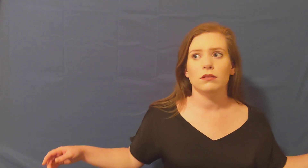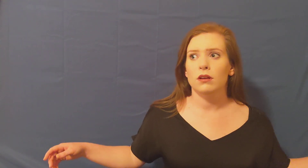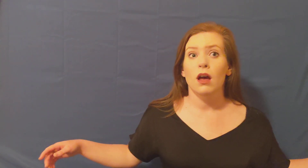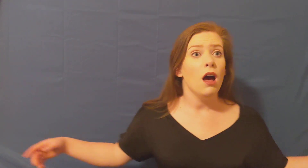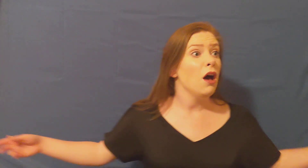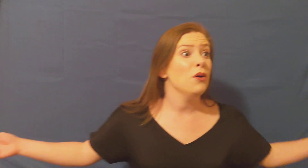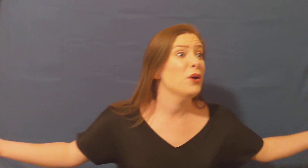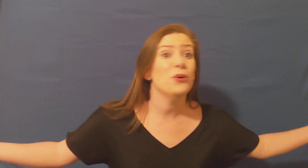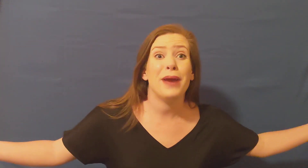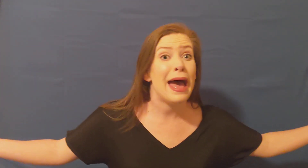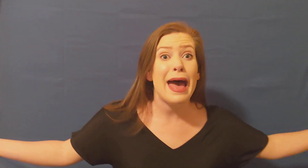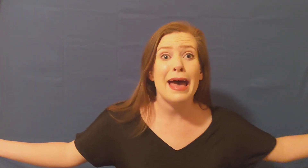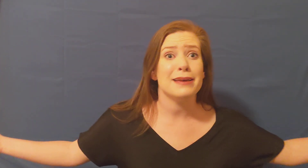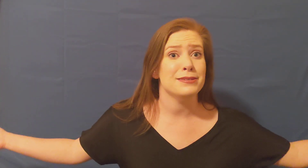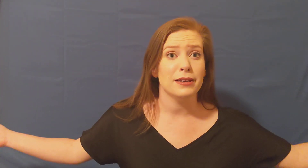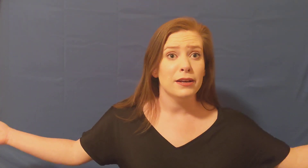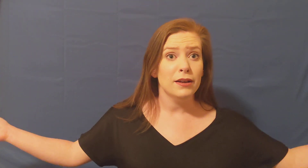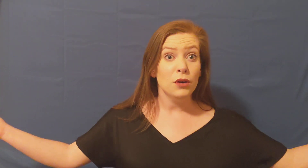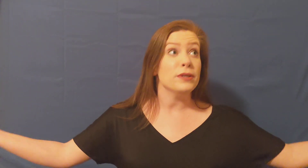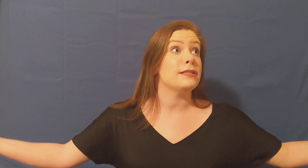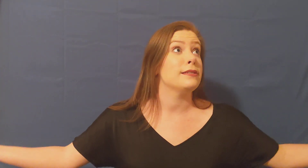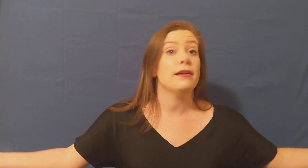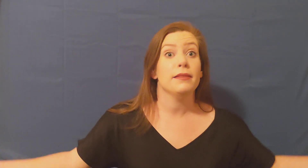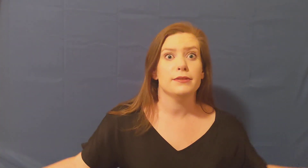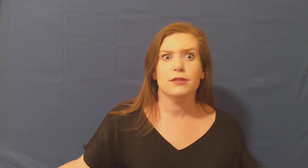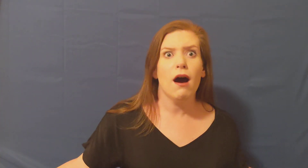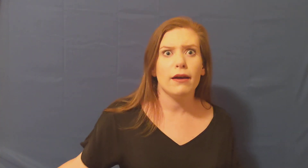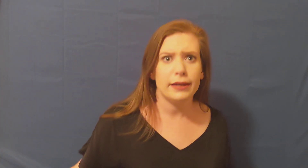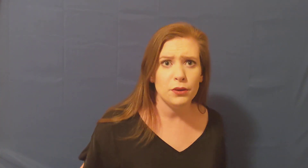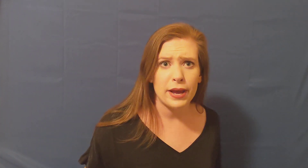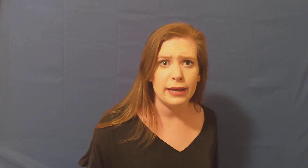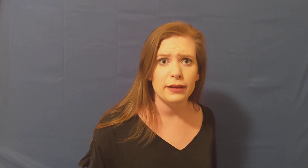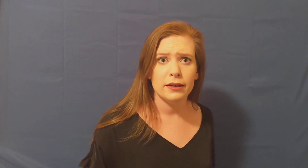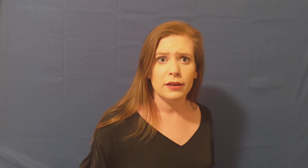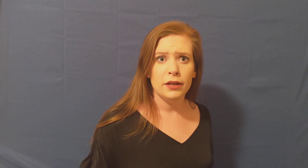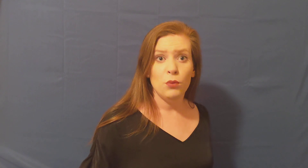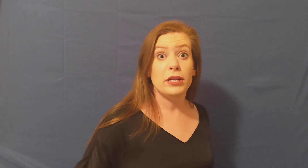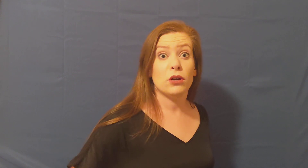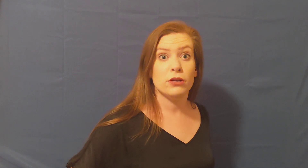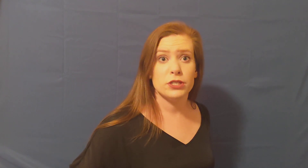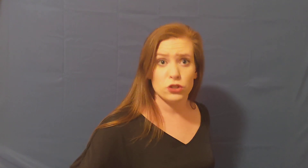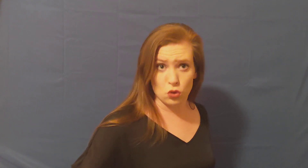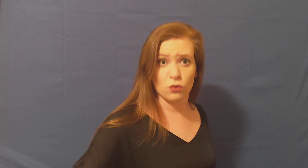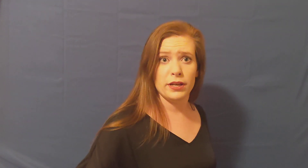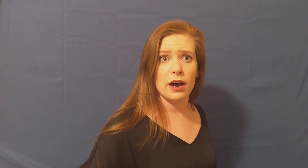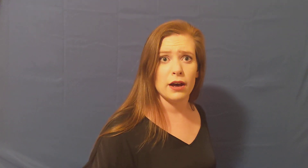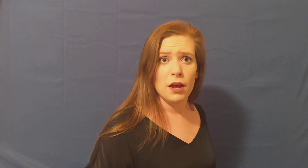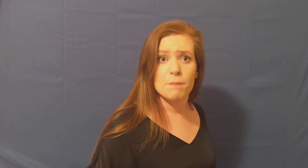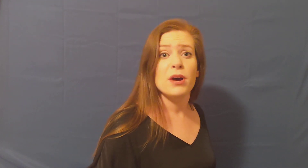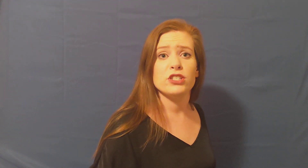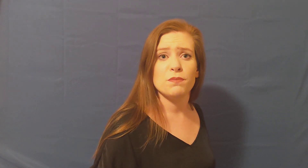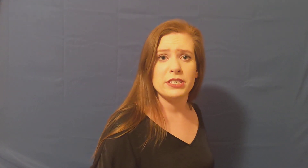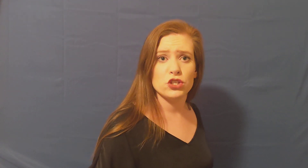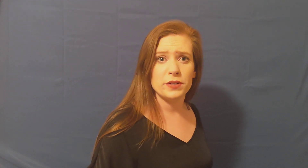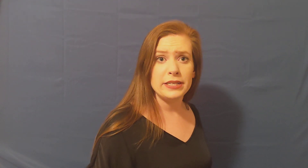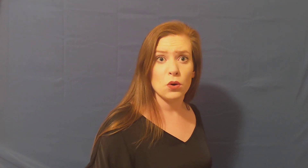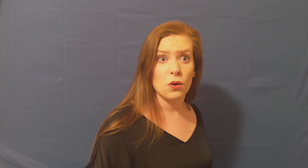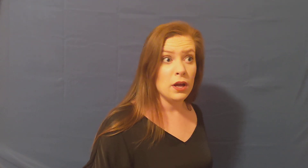Oh, who cares? We're still in the dark anyway. We're no closer to solving our murder mysteries or